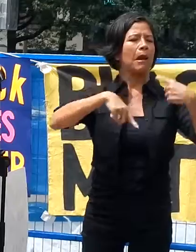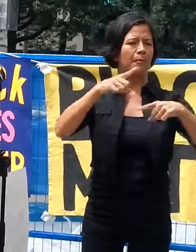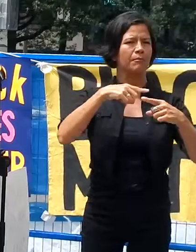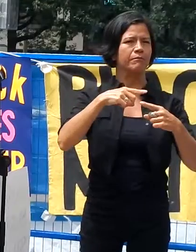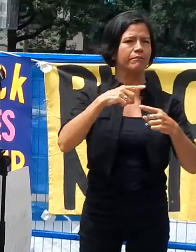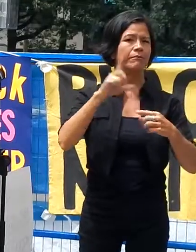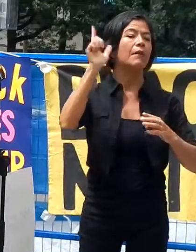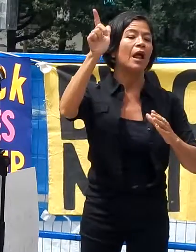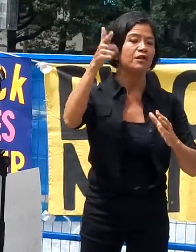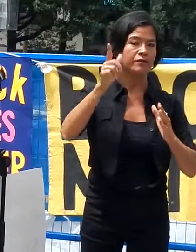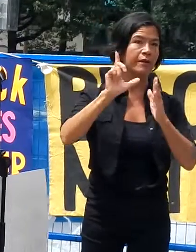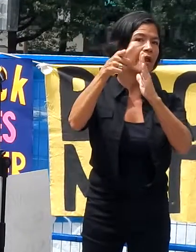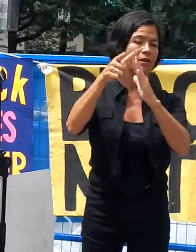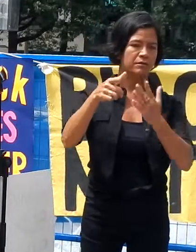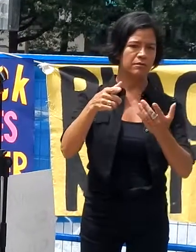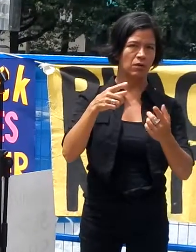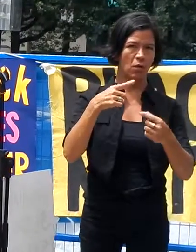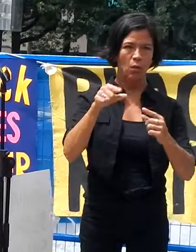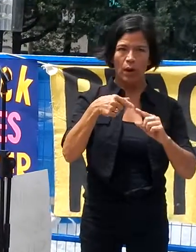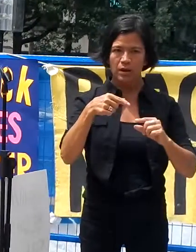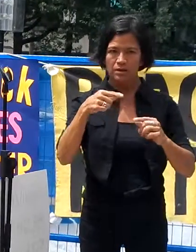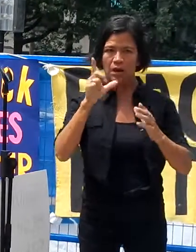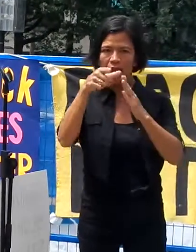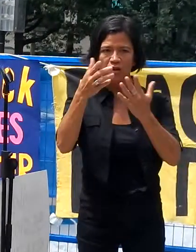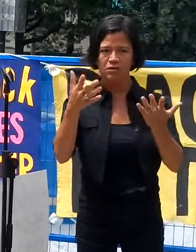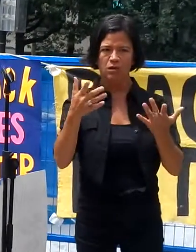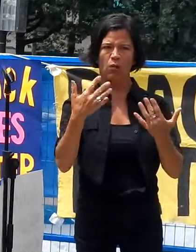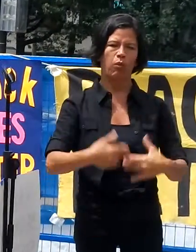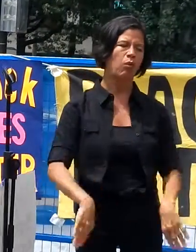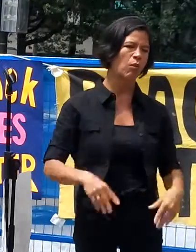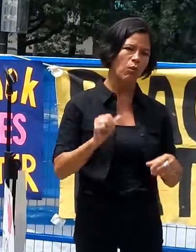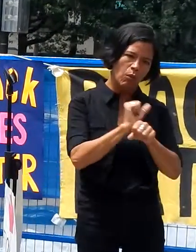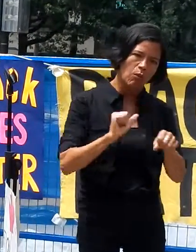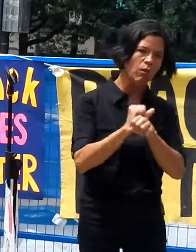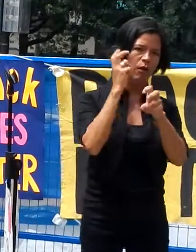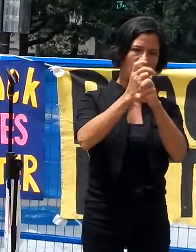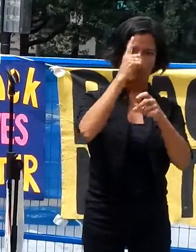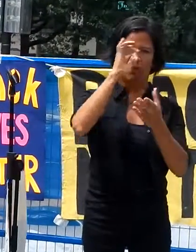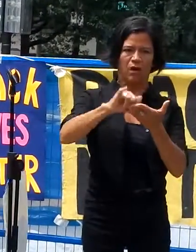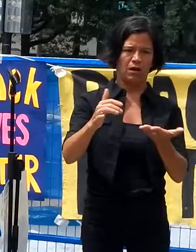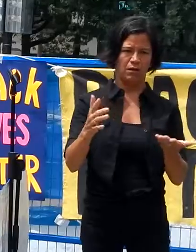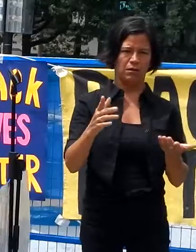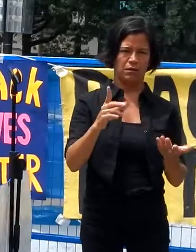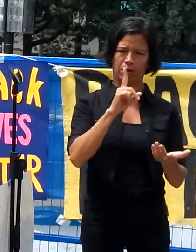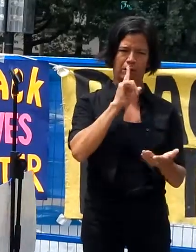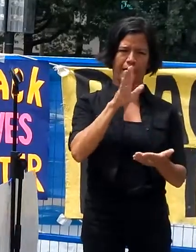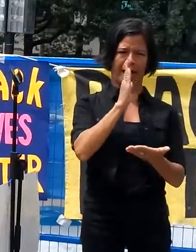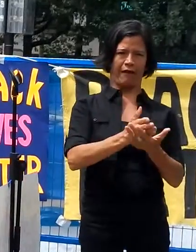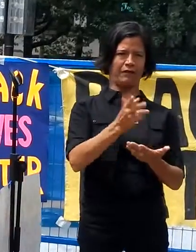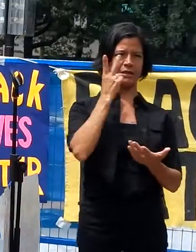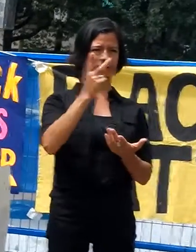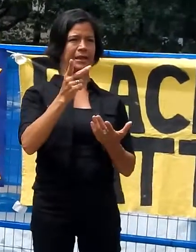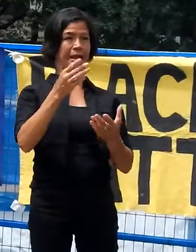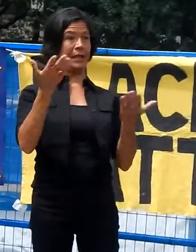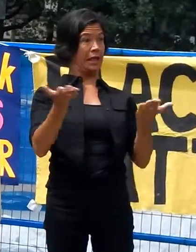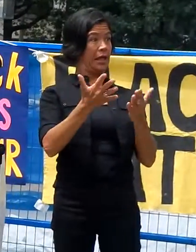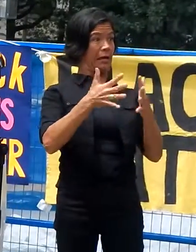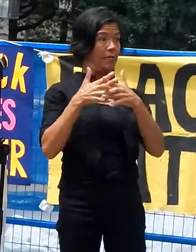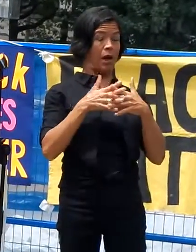after. But that year after is a hassle. We have never seen democracy in America.